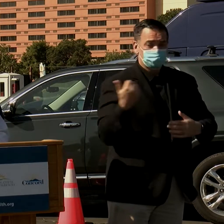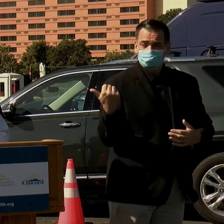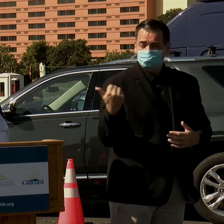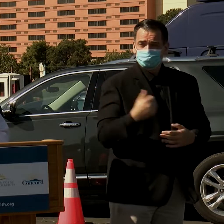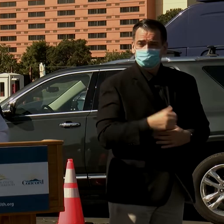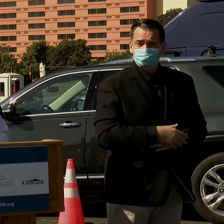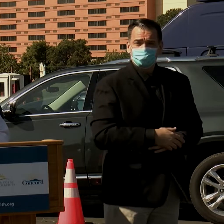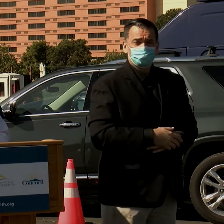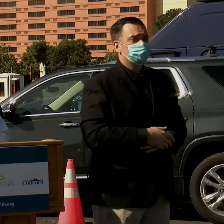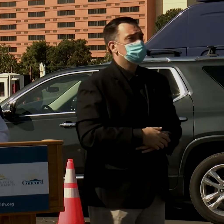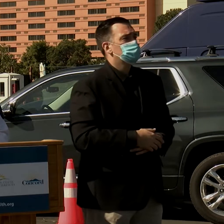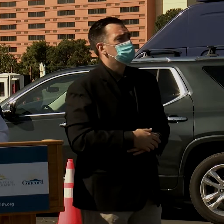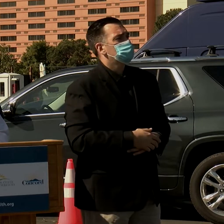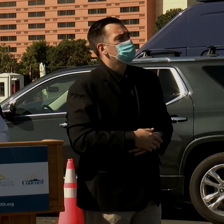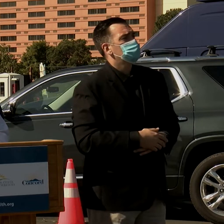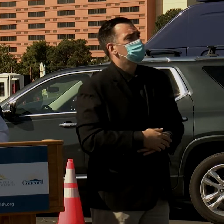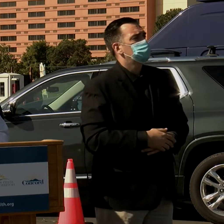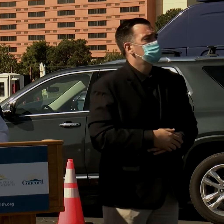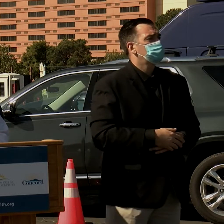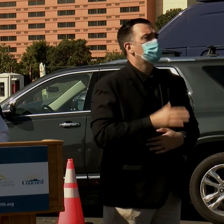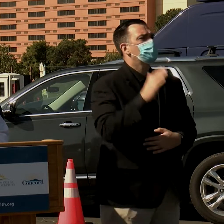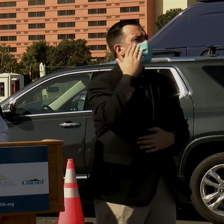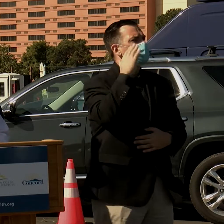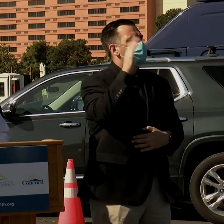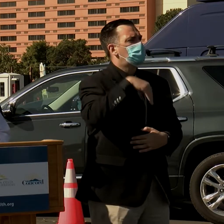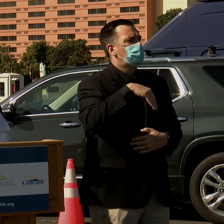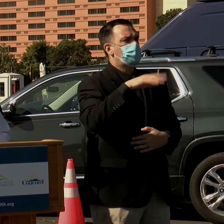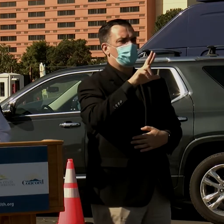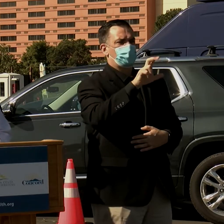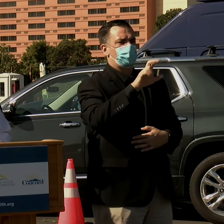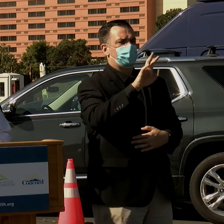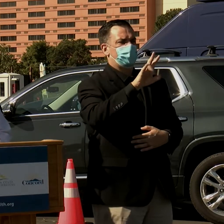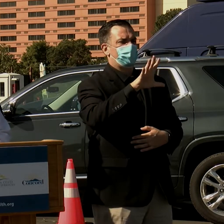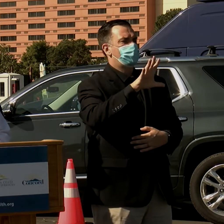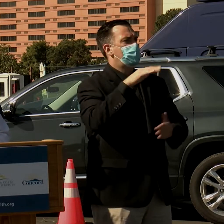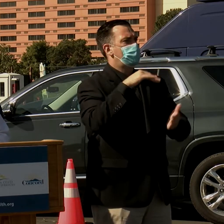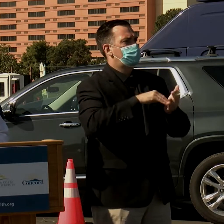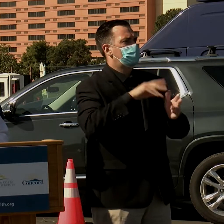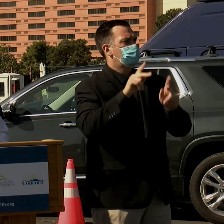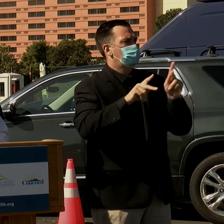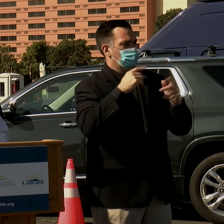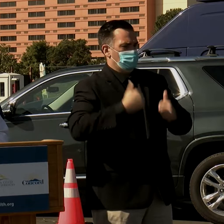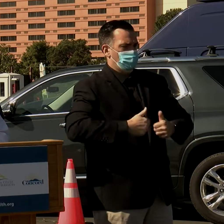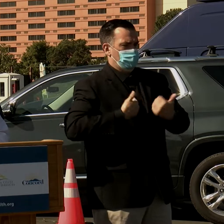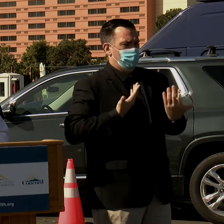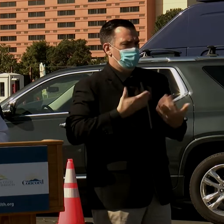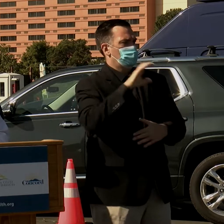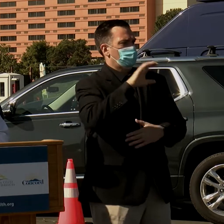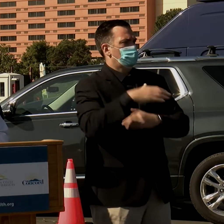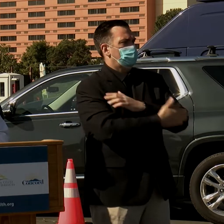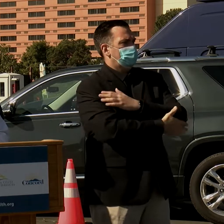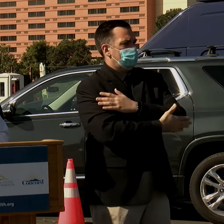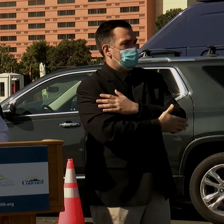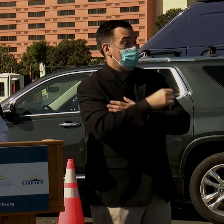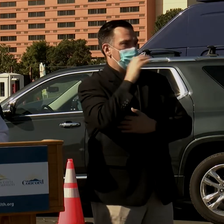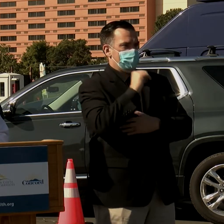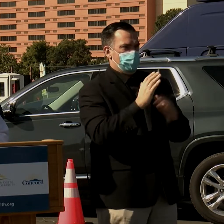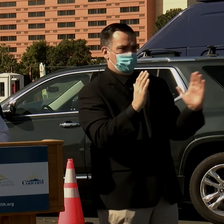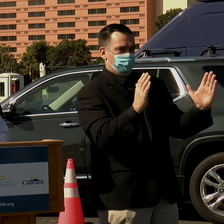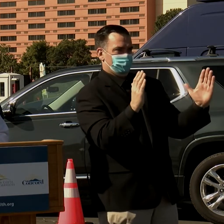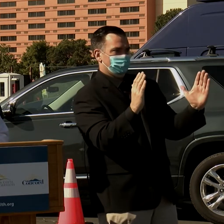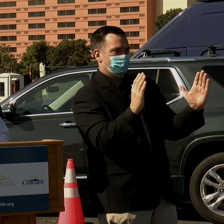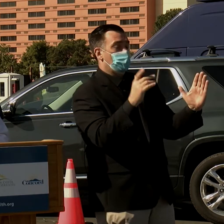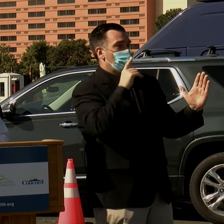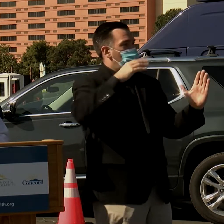We know that there's about 375,000 people who live in Contra Costa County in that age group that have